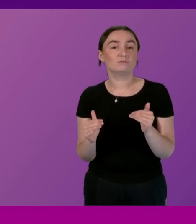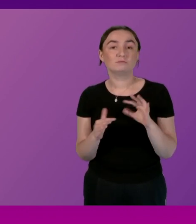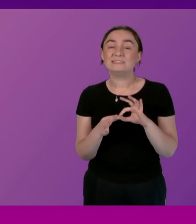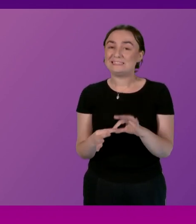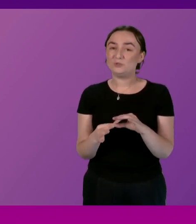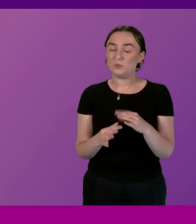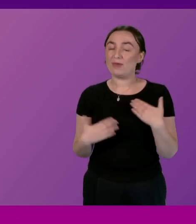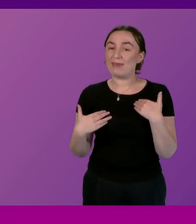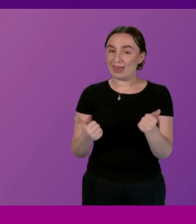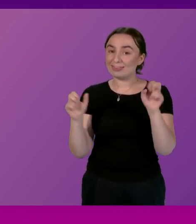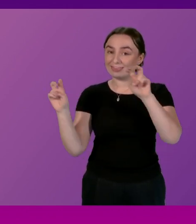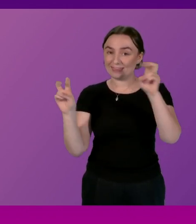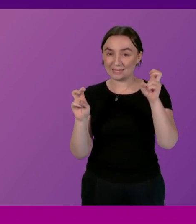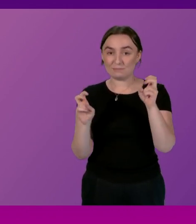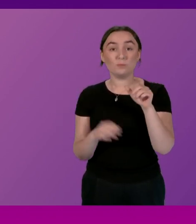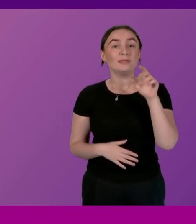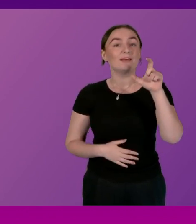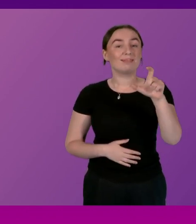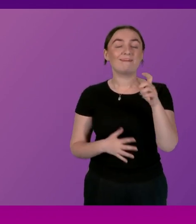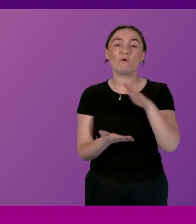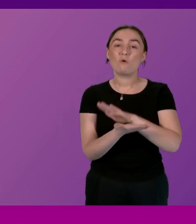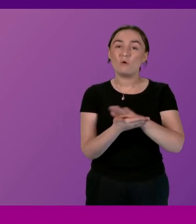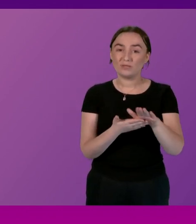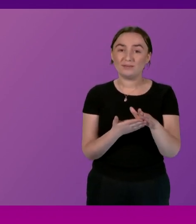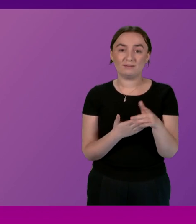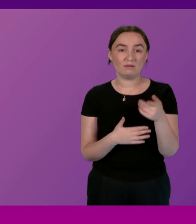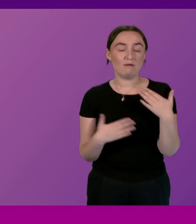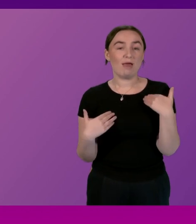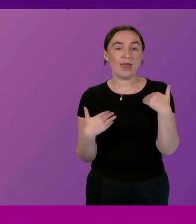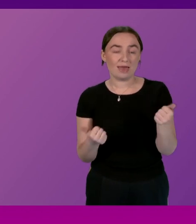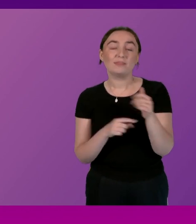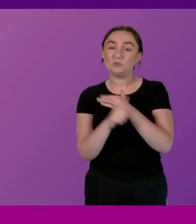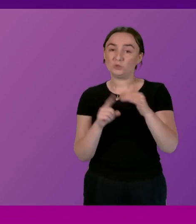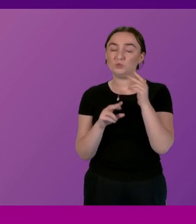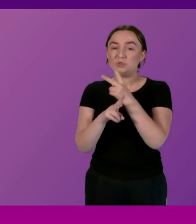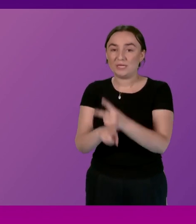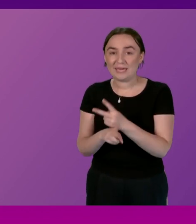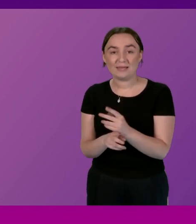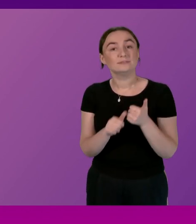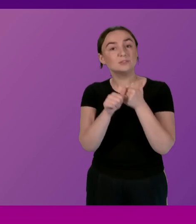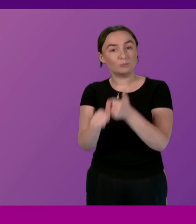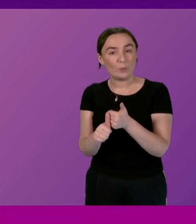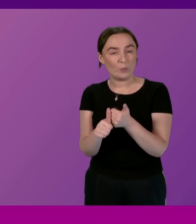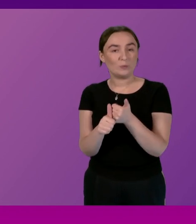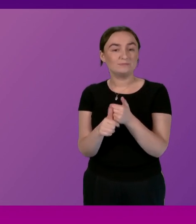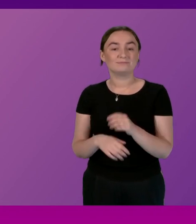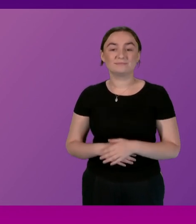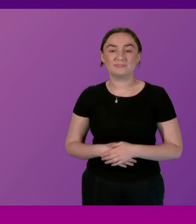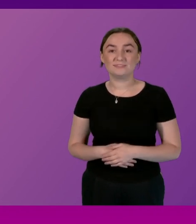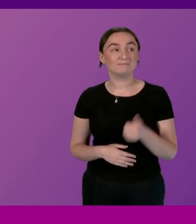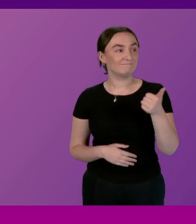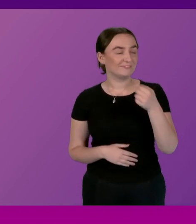theme now and I'm going to invite Claire Hawhey Convener Health Social Care and Support Committee Thank you Convener and good afternoon First Minister